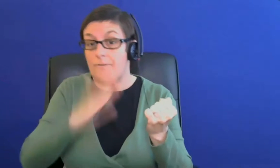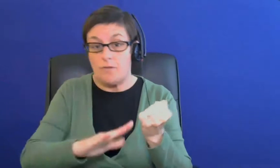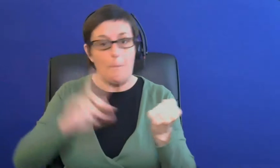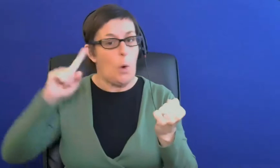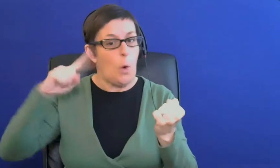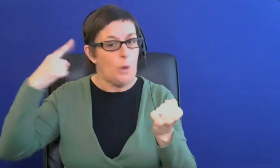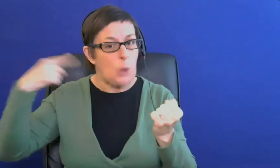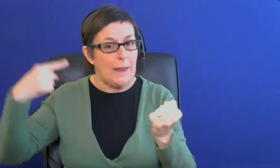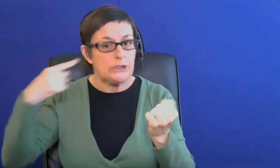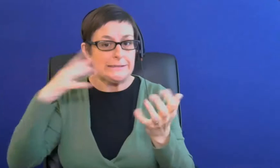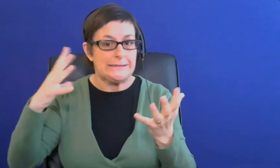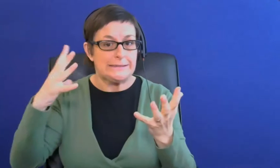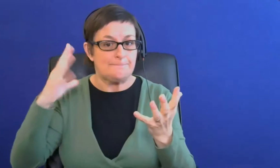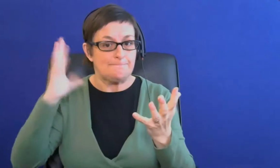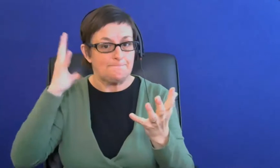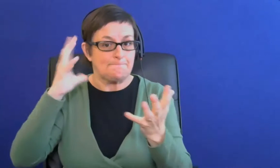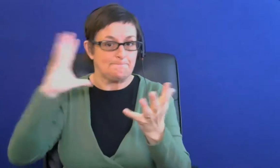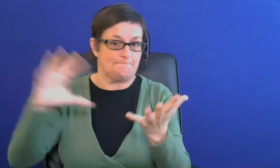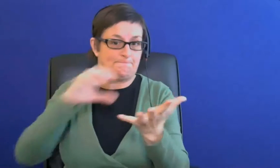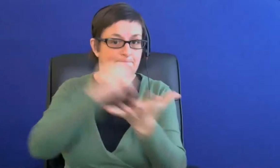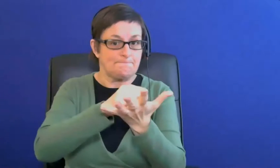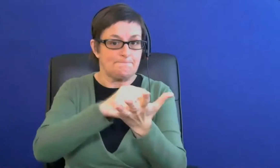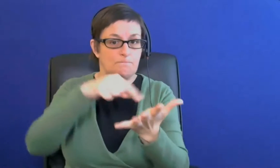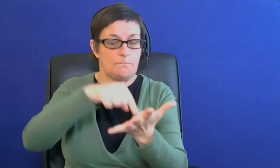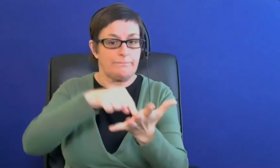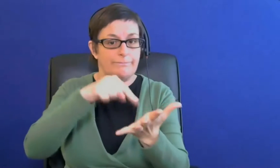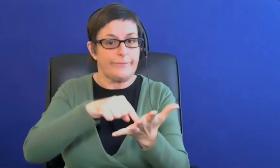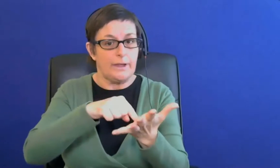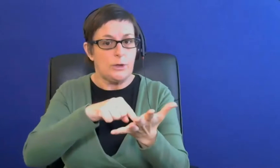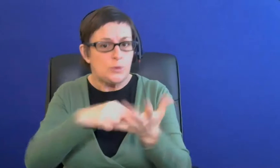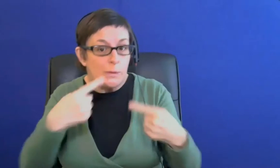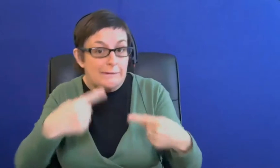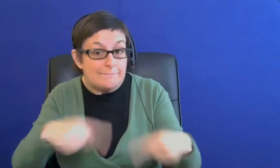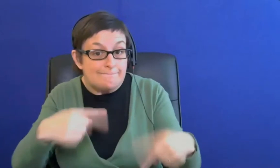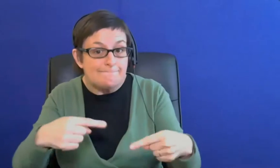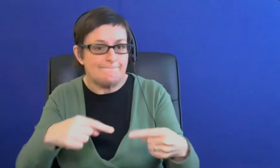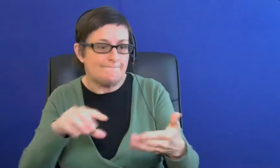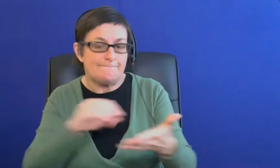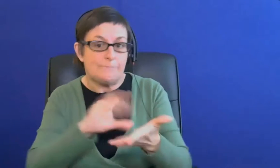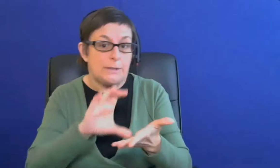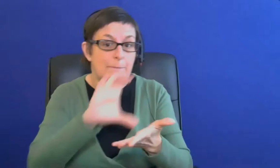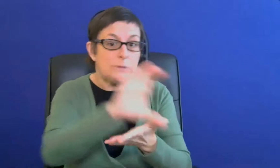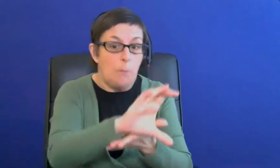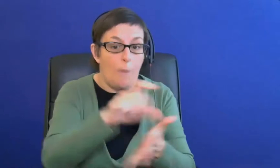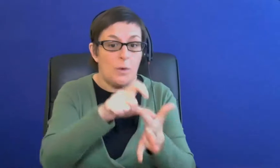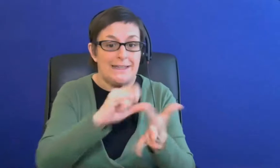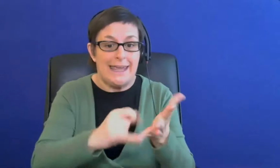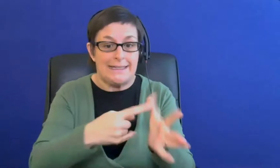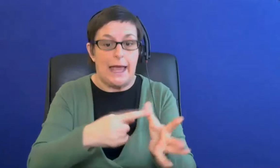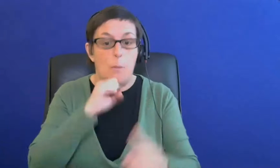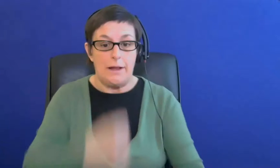um would be acceptable um evidence for us to be able to determine eligibility okay great